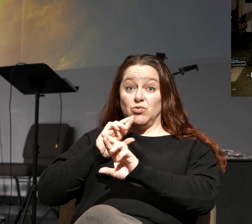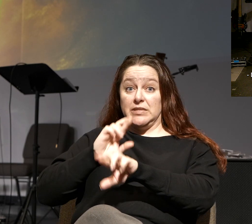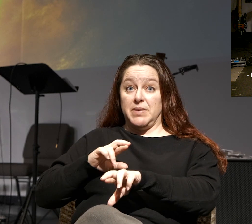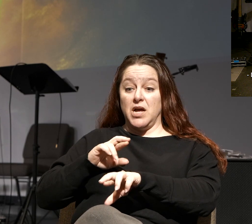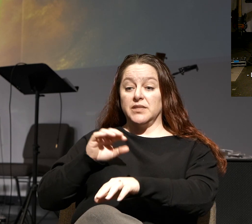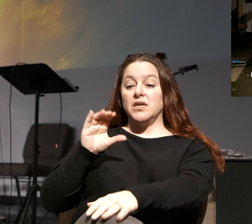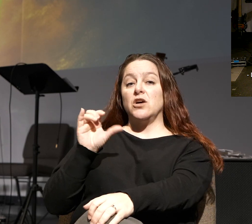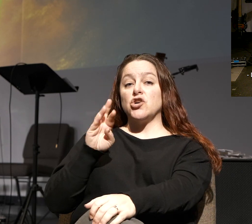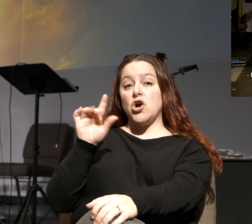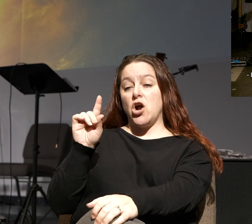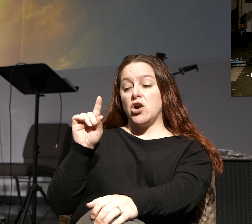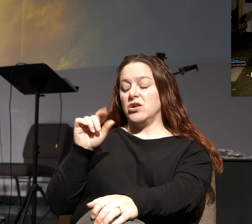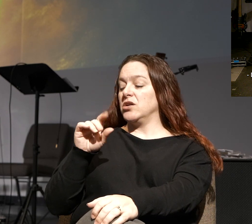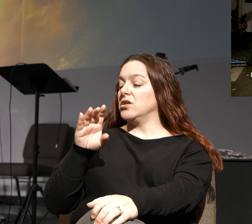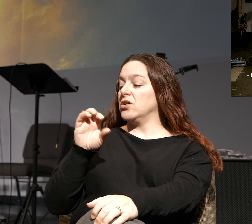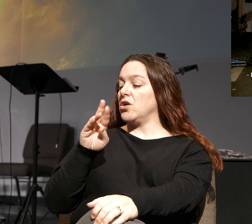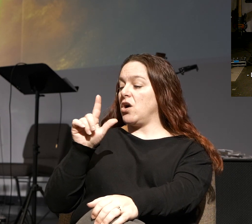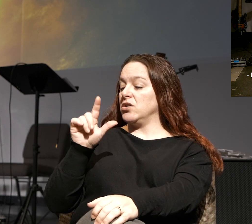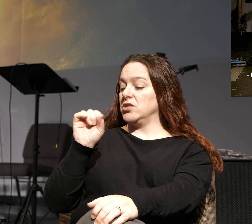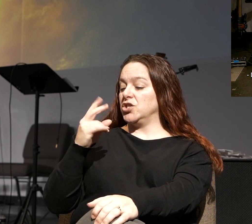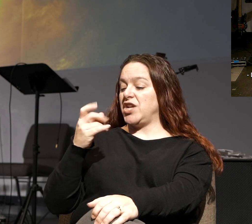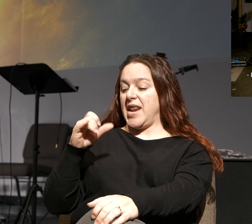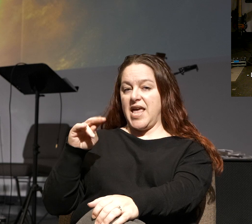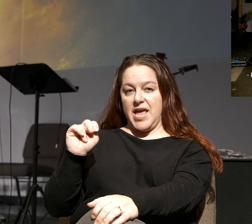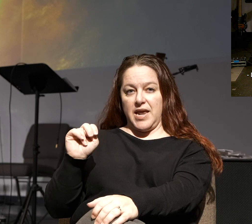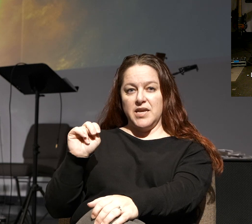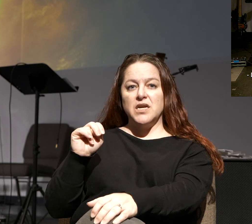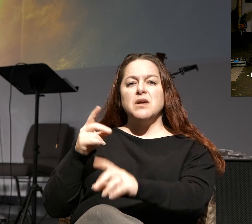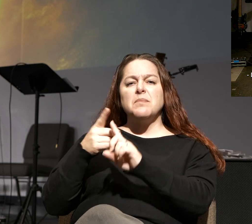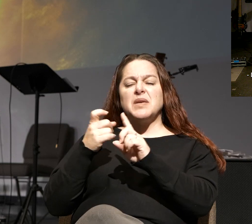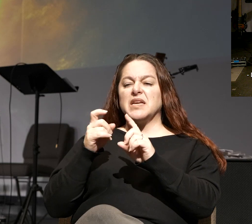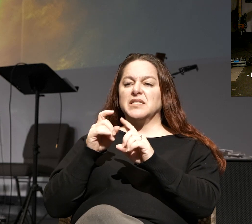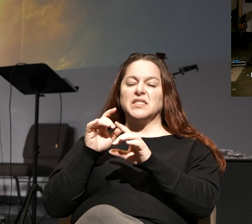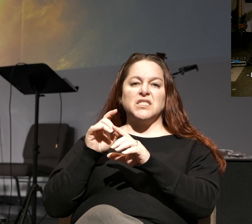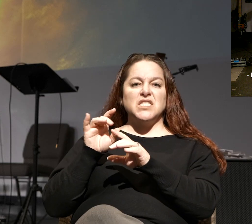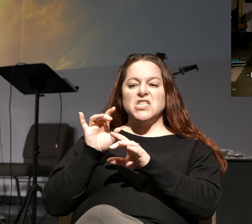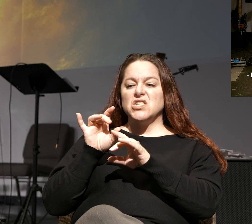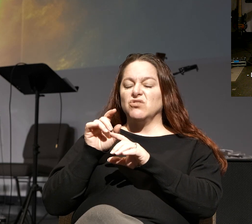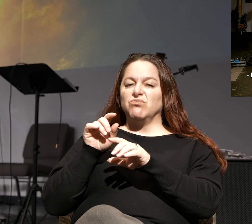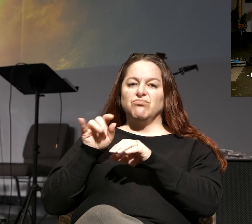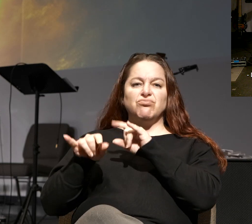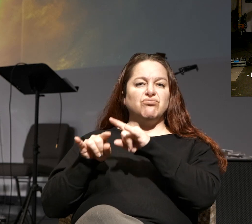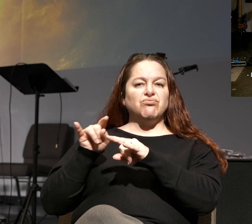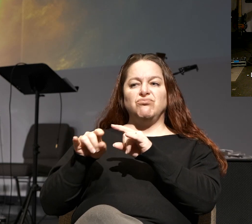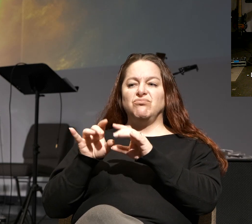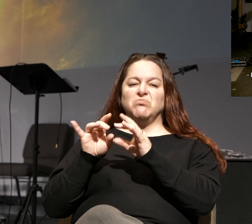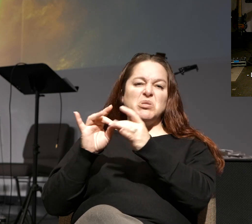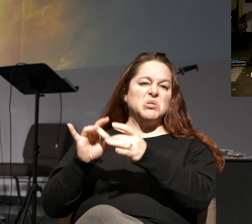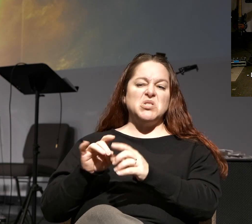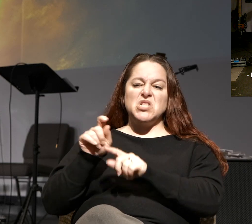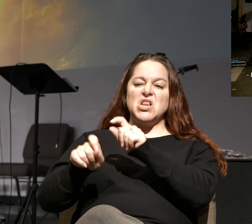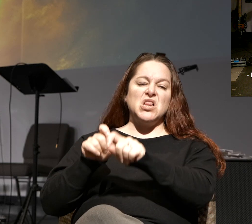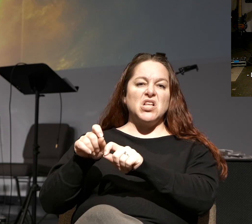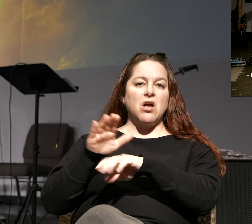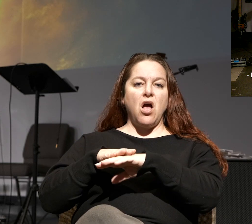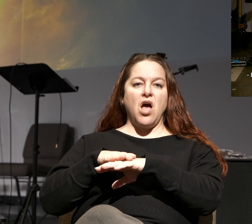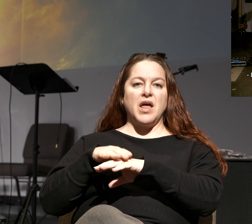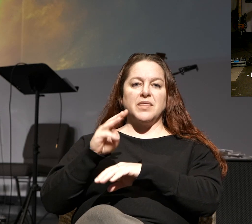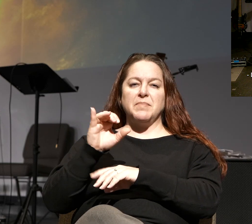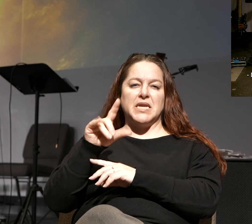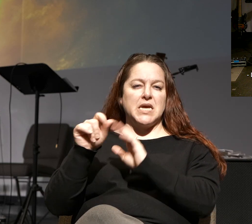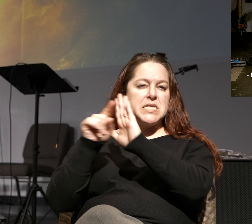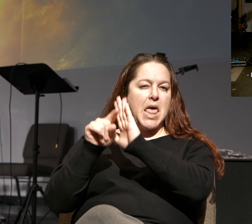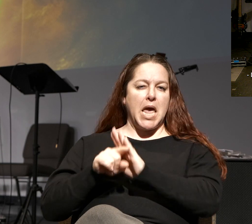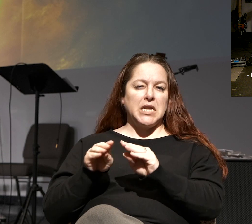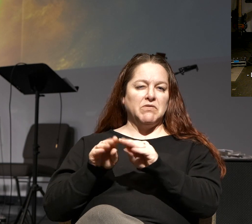Kyle Shanahan on the criticism Brock Purdy receives from the media. He's just getting the living daylights beat out of him by the media, a lot of very negative things.